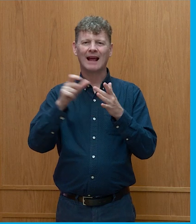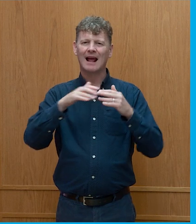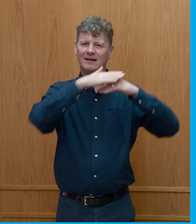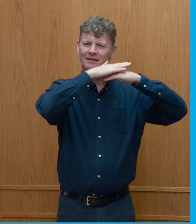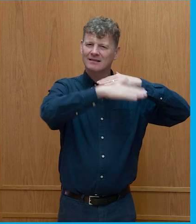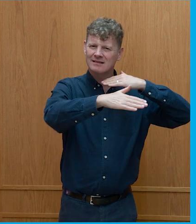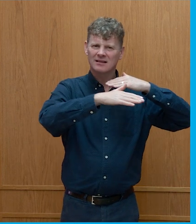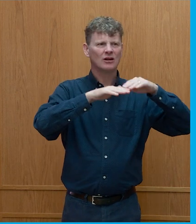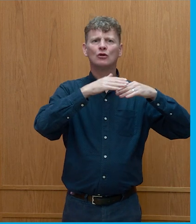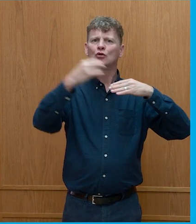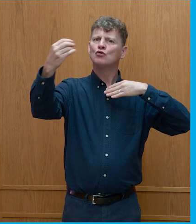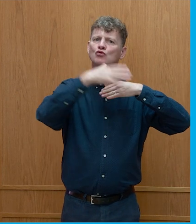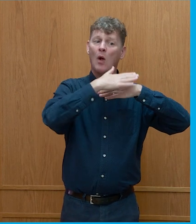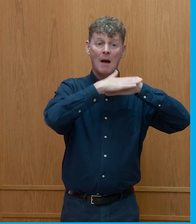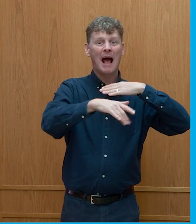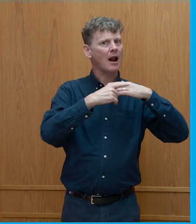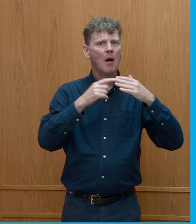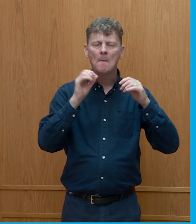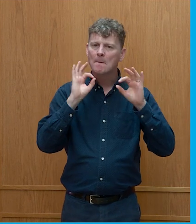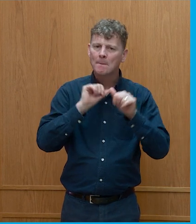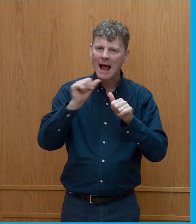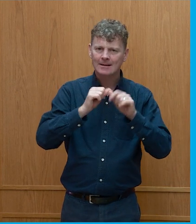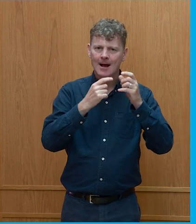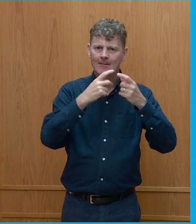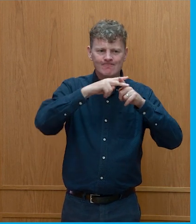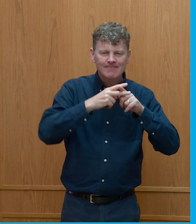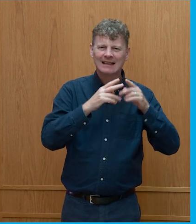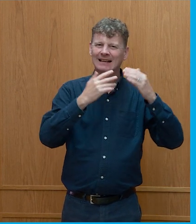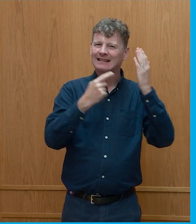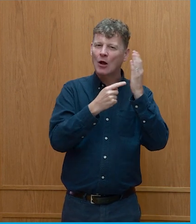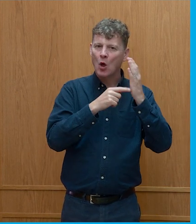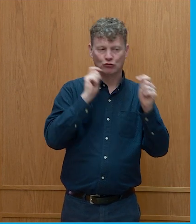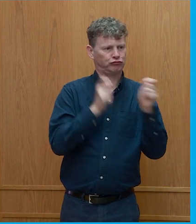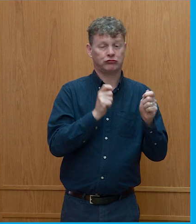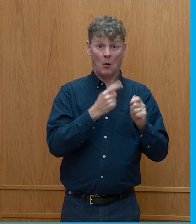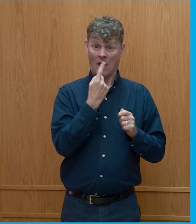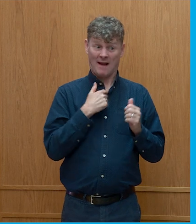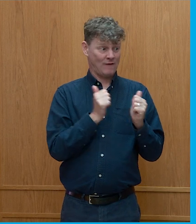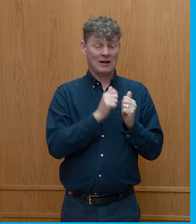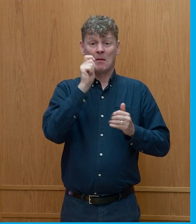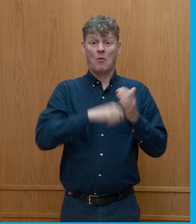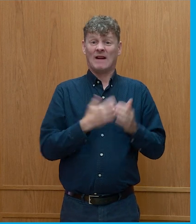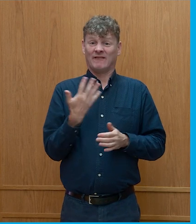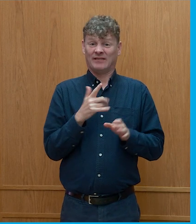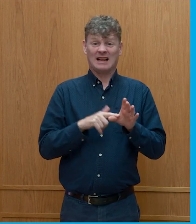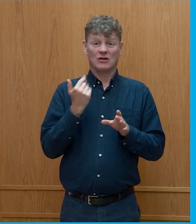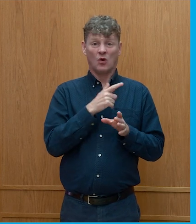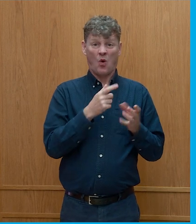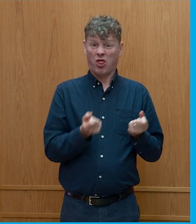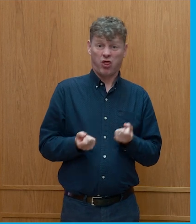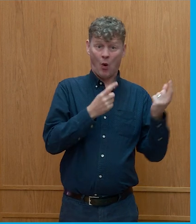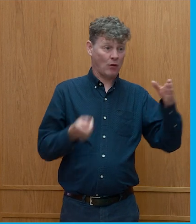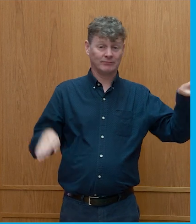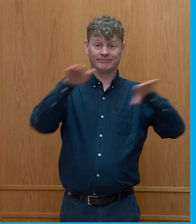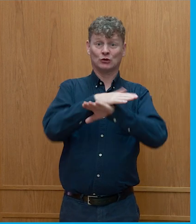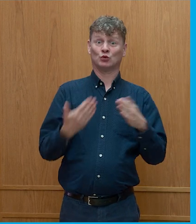efficiency of solar panels has changed so much that a mate of mine who bought solar panels 15 years ago has just taken them all out and put new ones in because they're so much